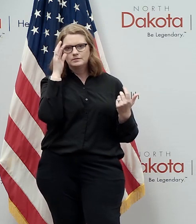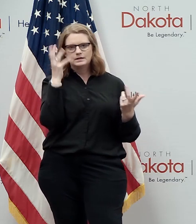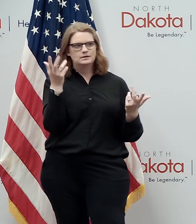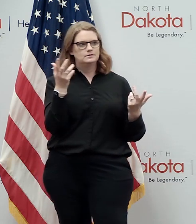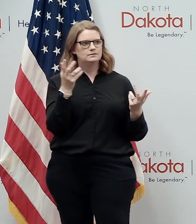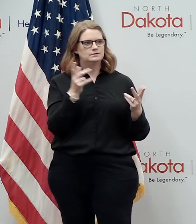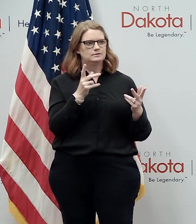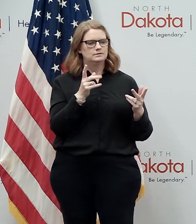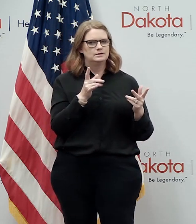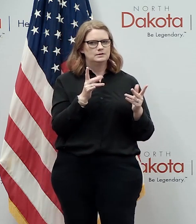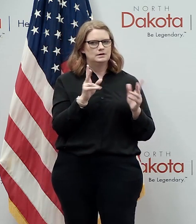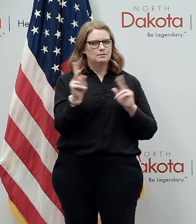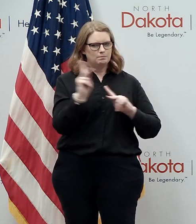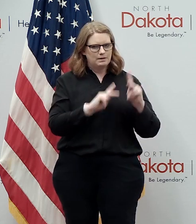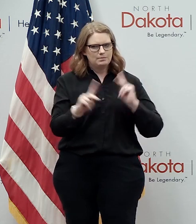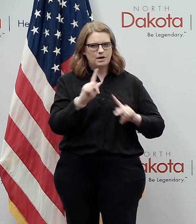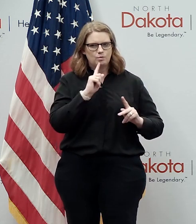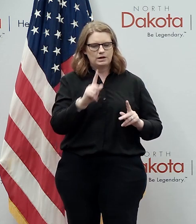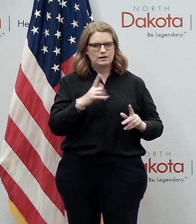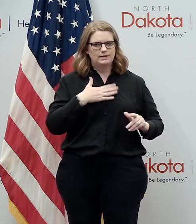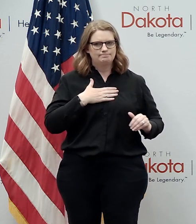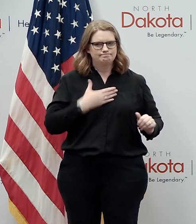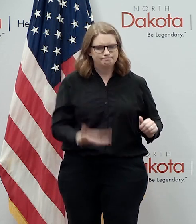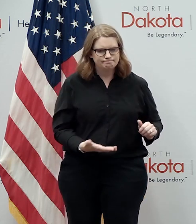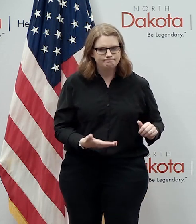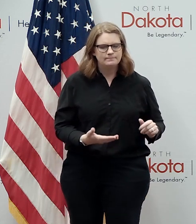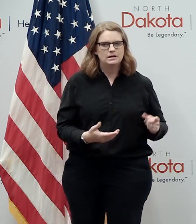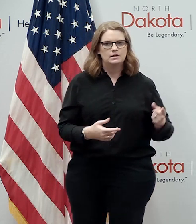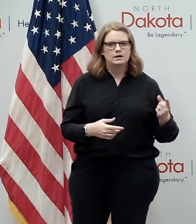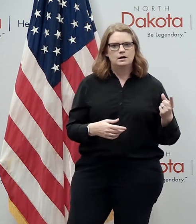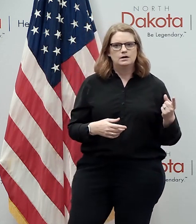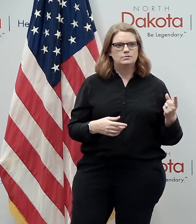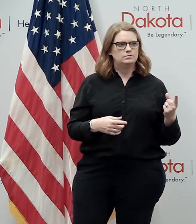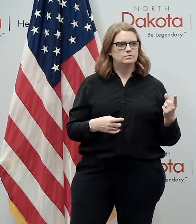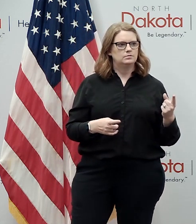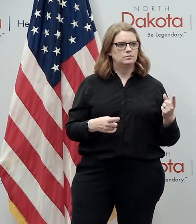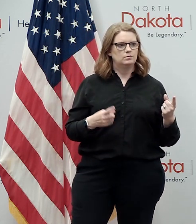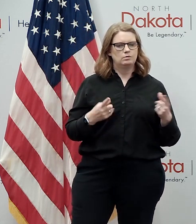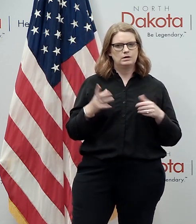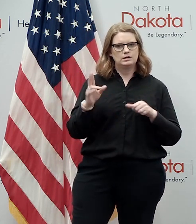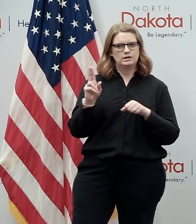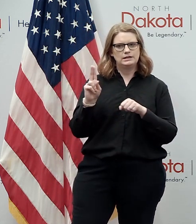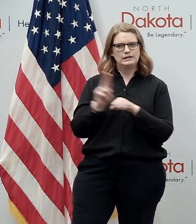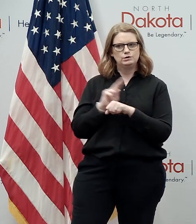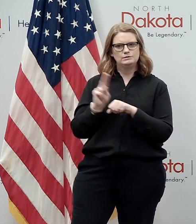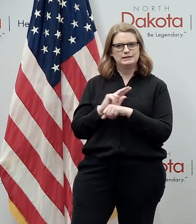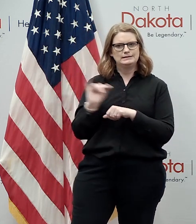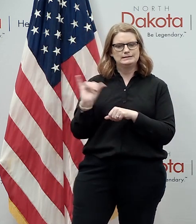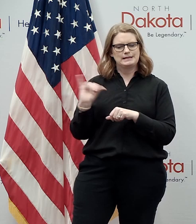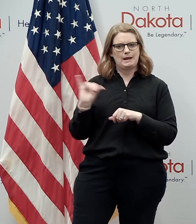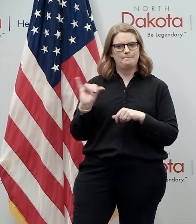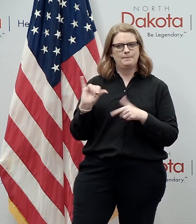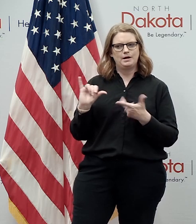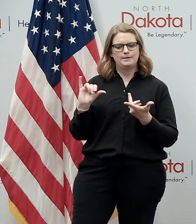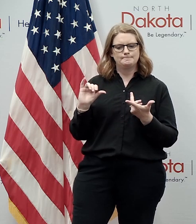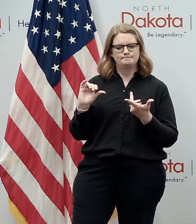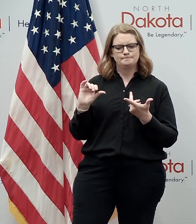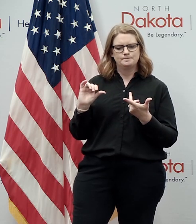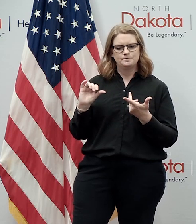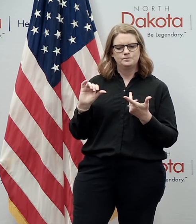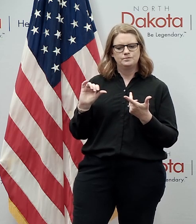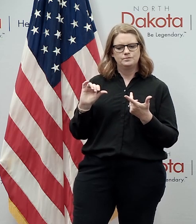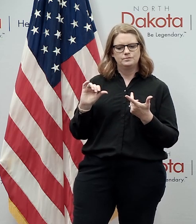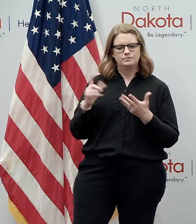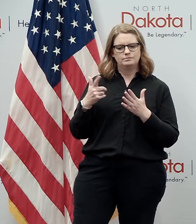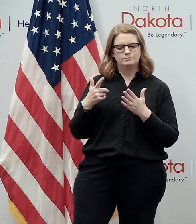not people are very forgiving right now i mean i saw one that was uh well used and it was using the same uh uh the same